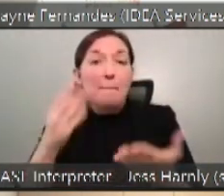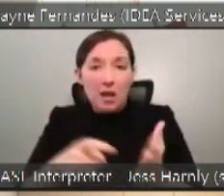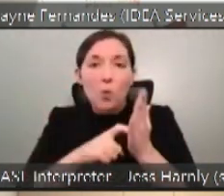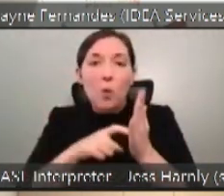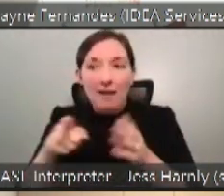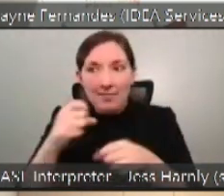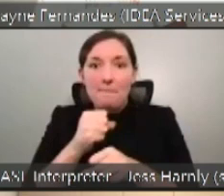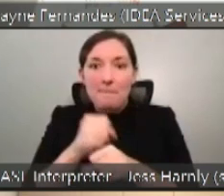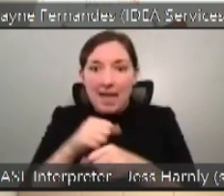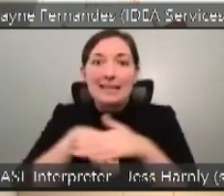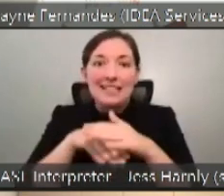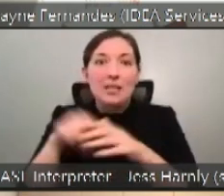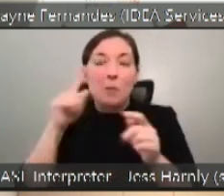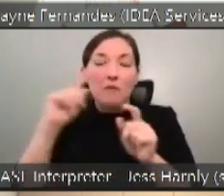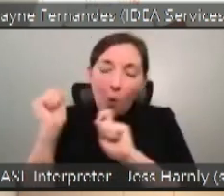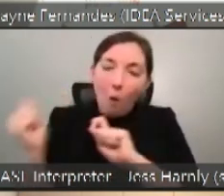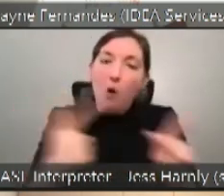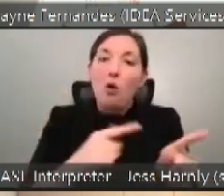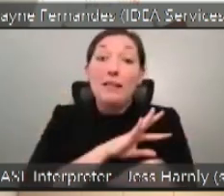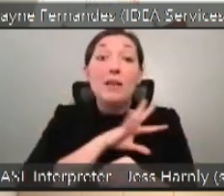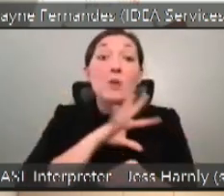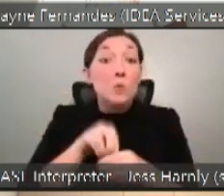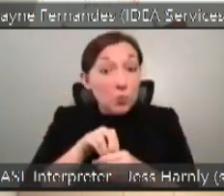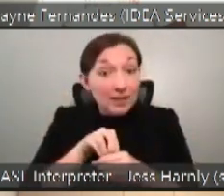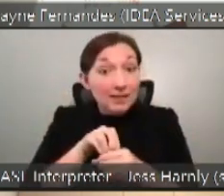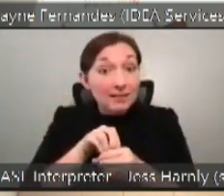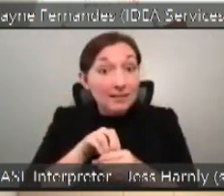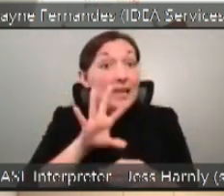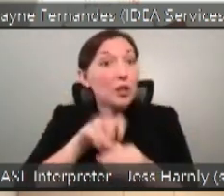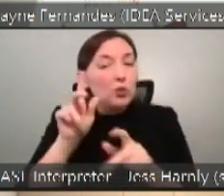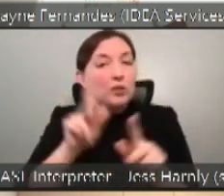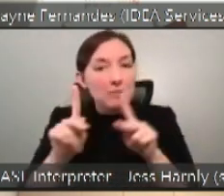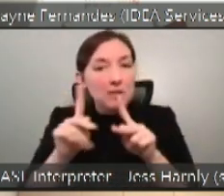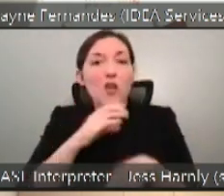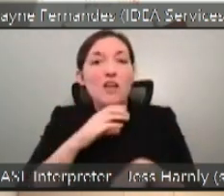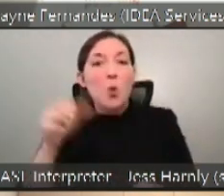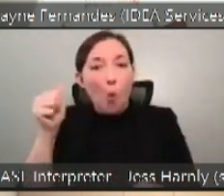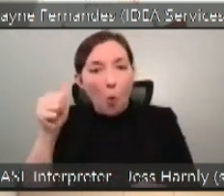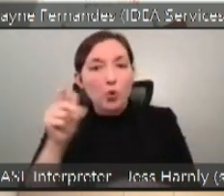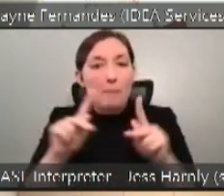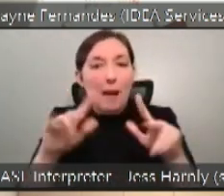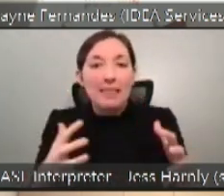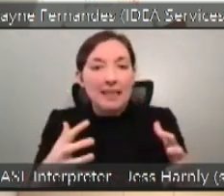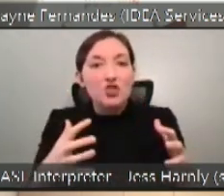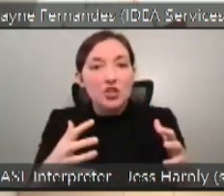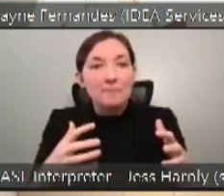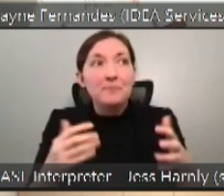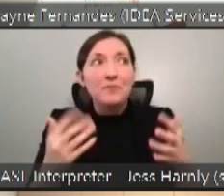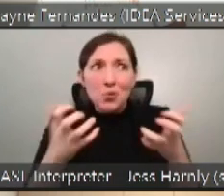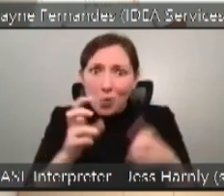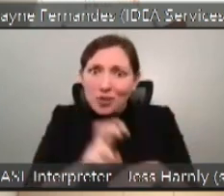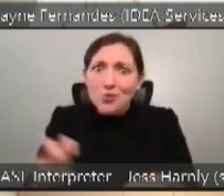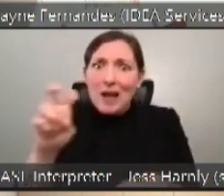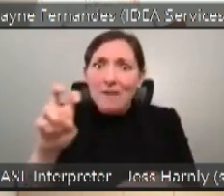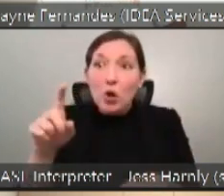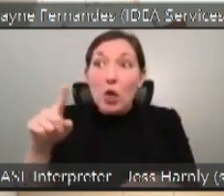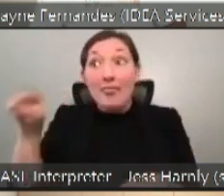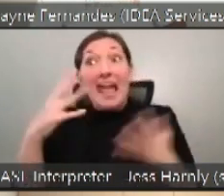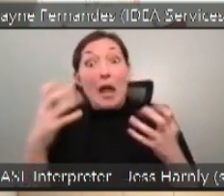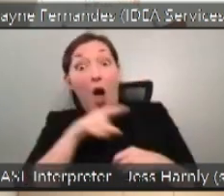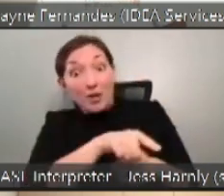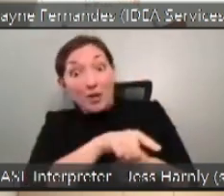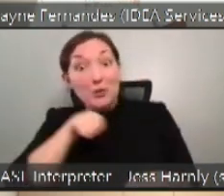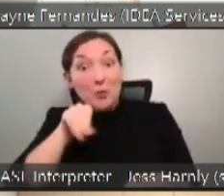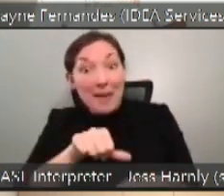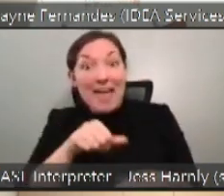accessible to all, including, including people in the older population. You want to travel. They want you to travel. So they should make it